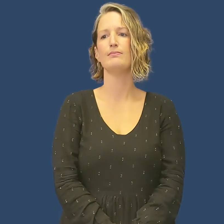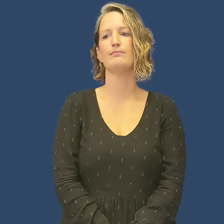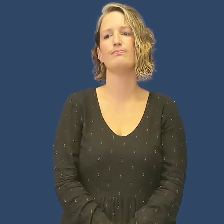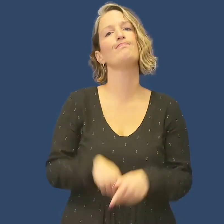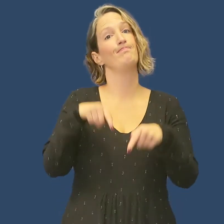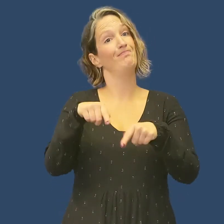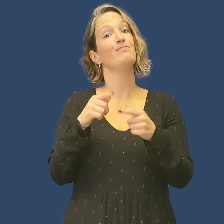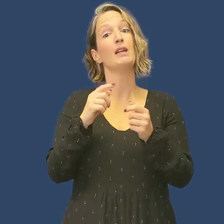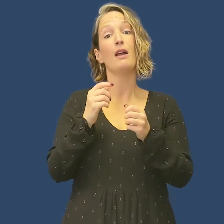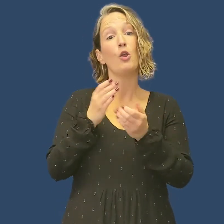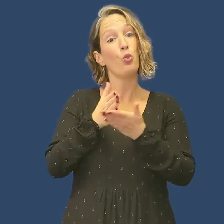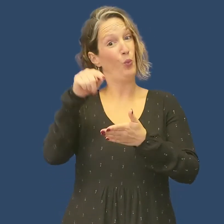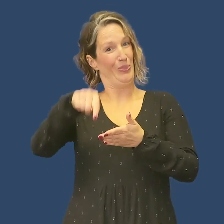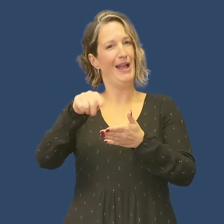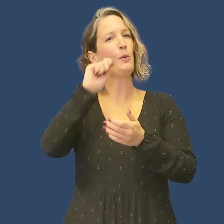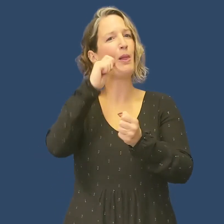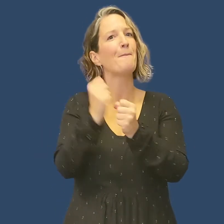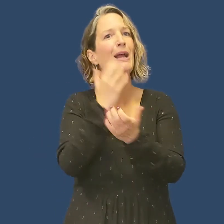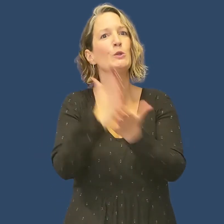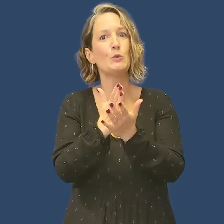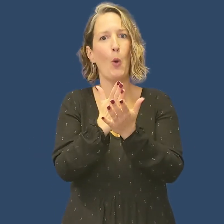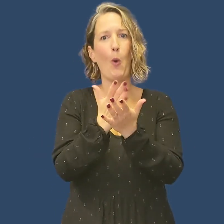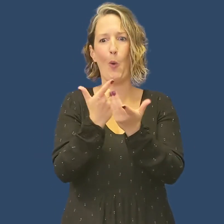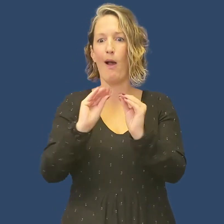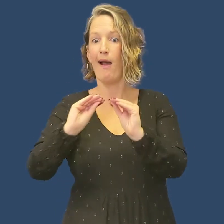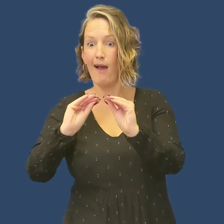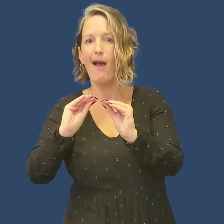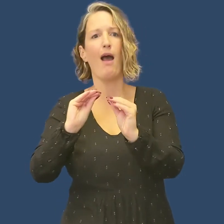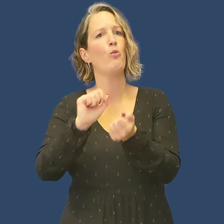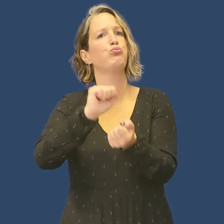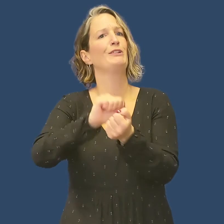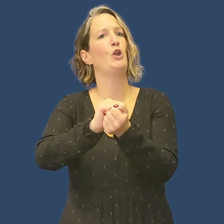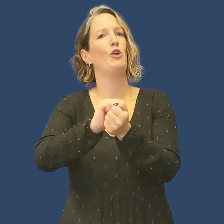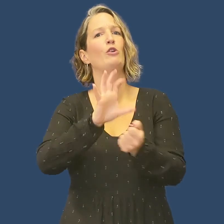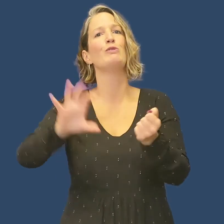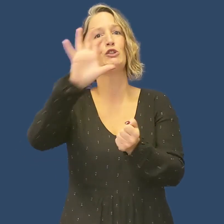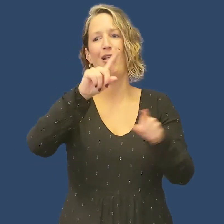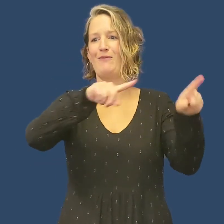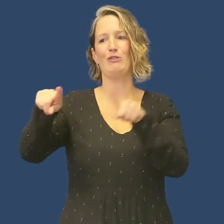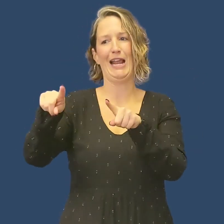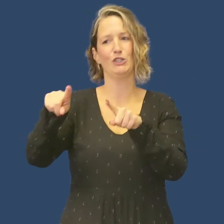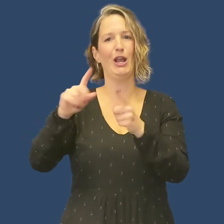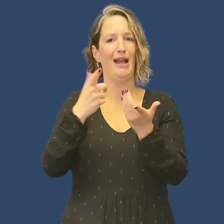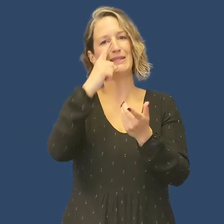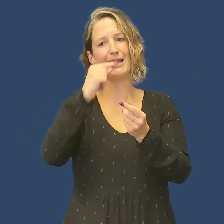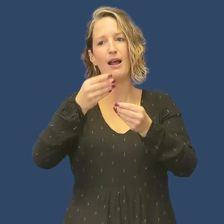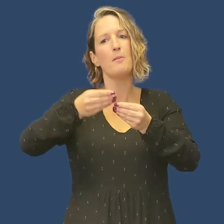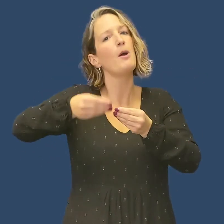By doing this, that will ensure that regional variation is preserved in British Sign Language and is passed on to younger,